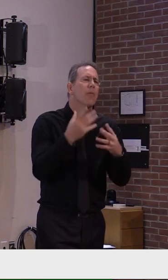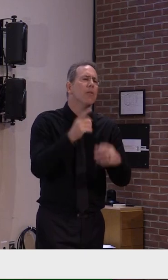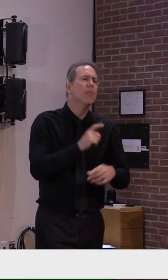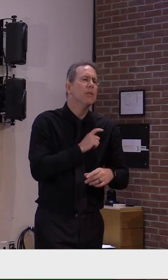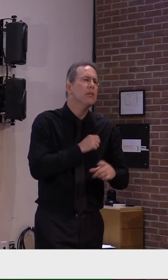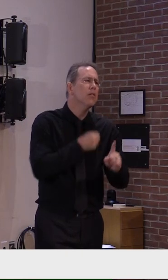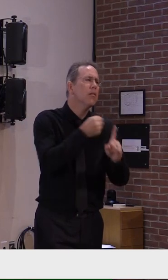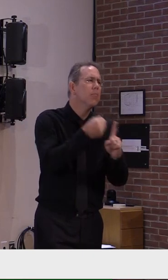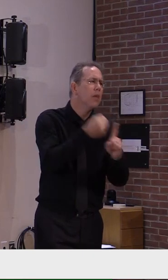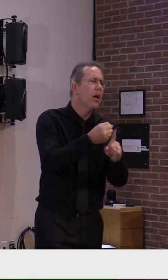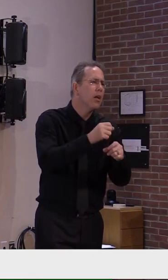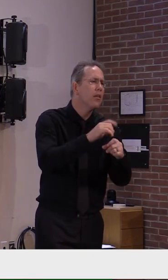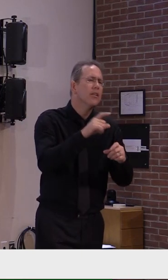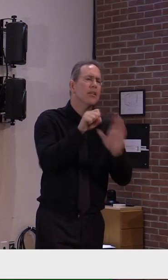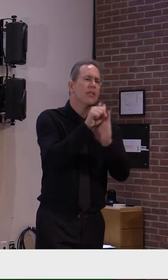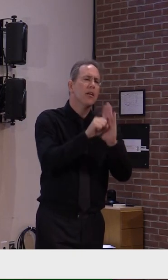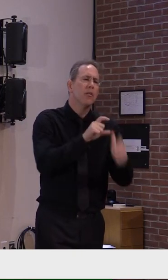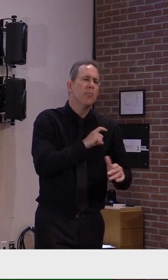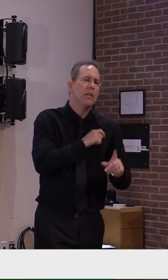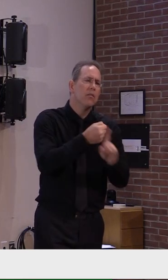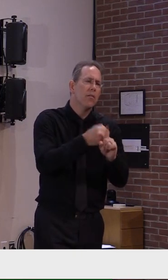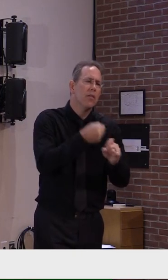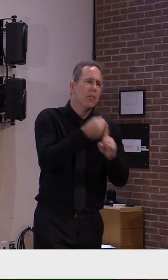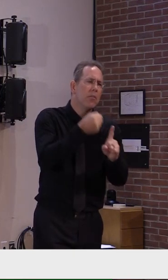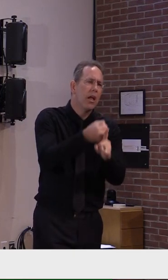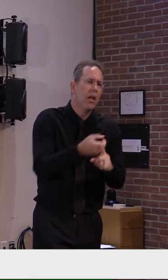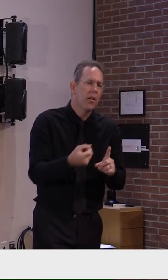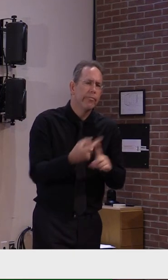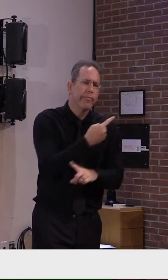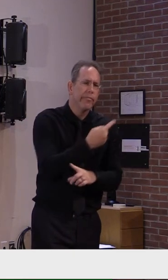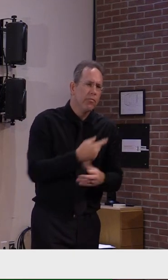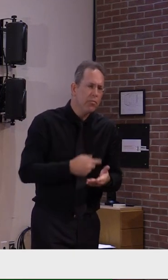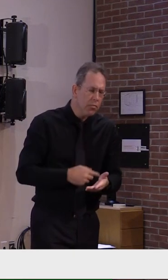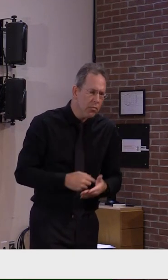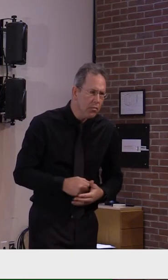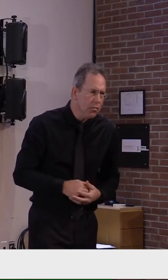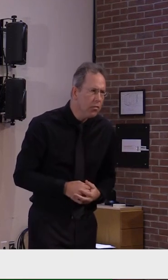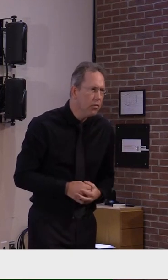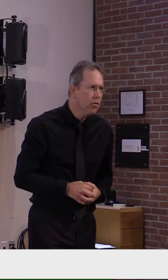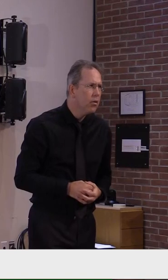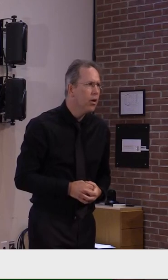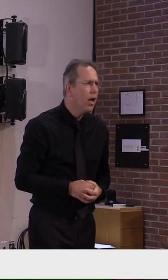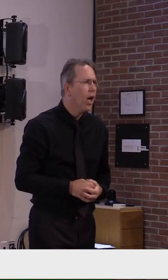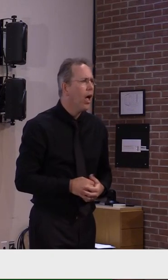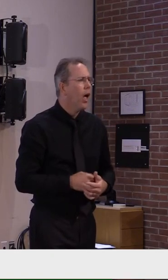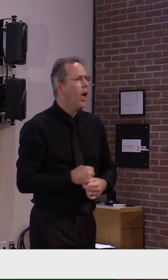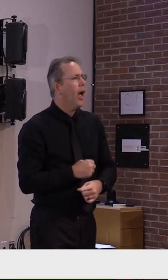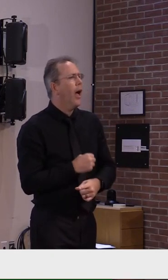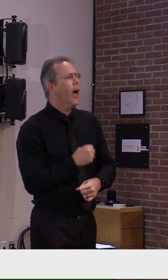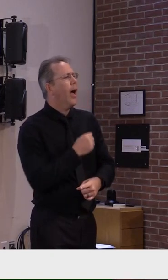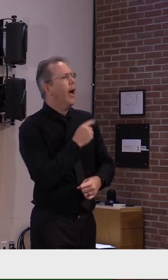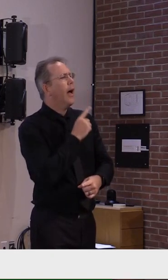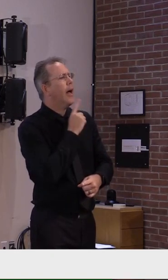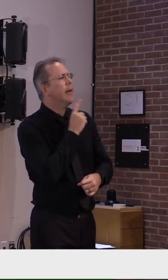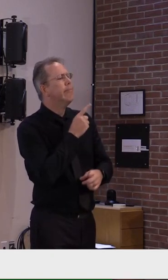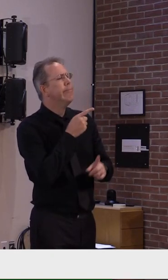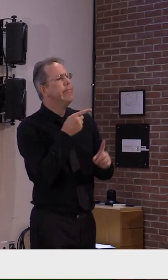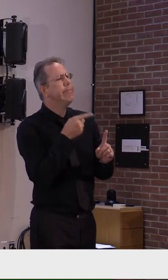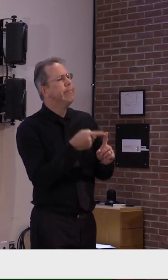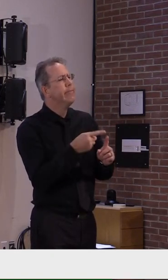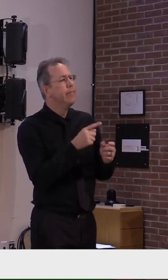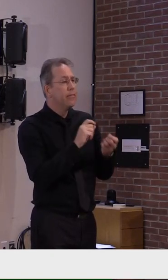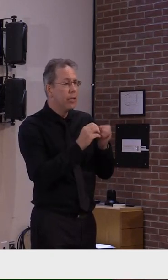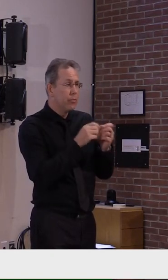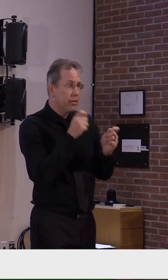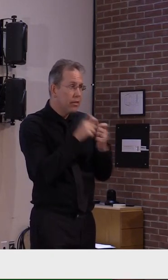I don't have a total count, but I can tell you that there hasn't been a handful of employees of the Department of Public Safety that have been impacted